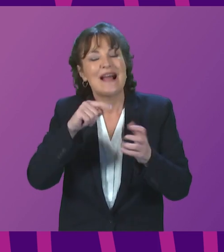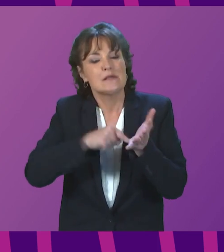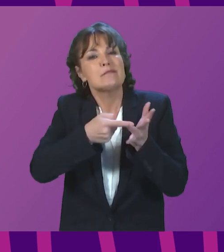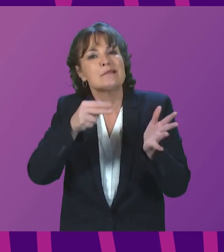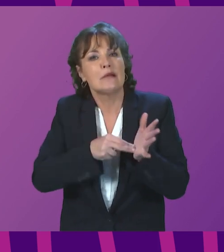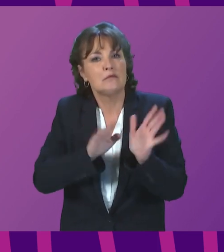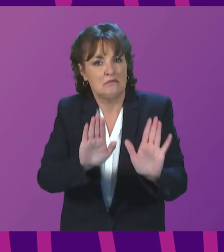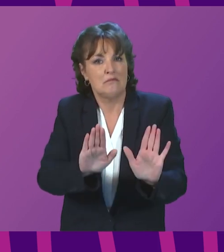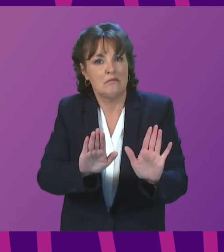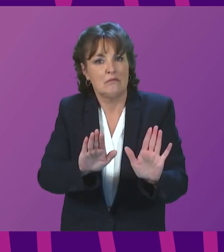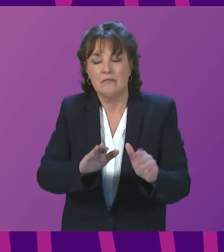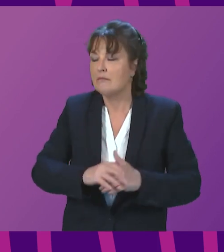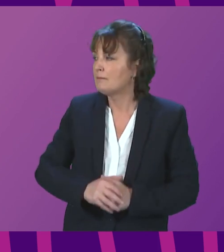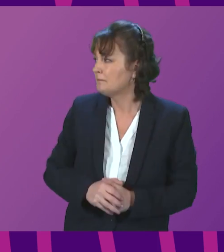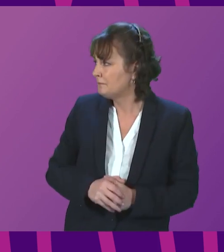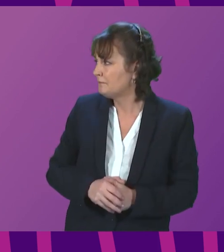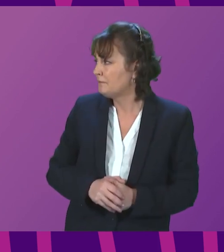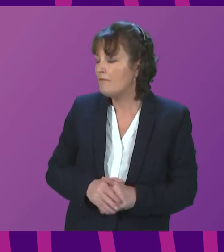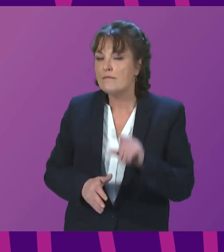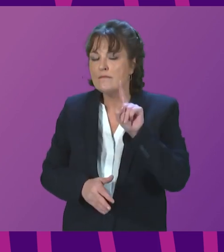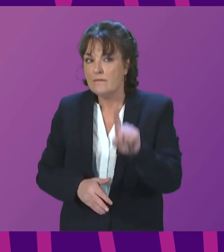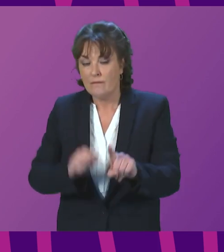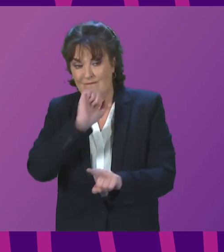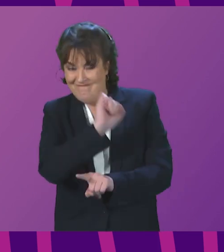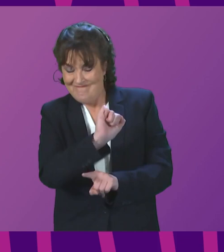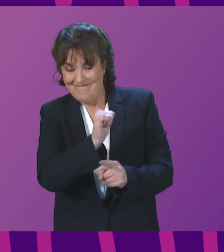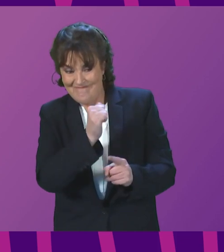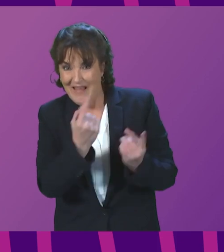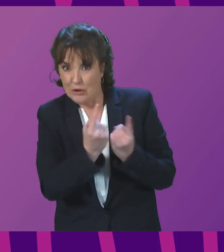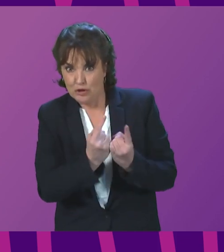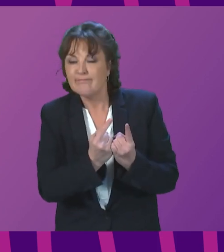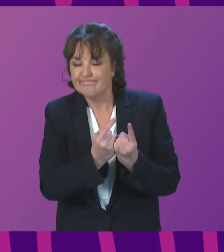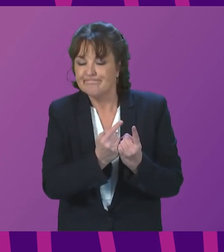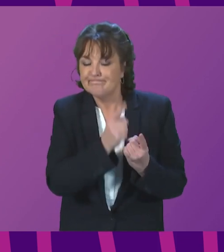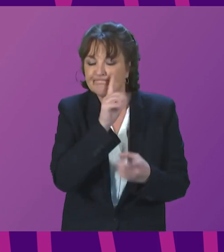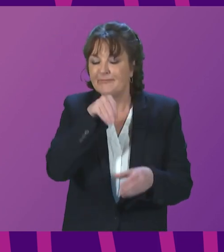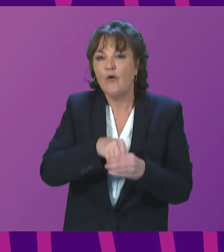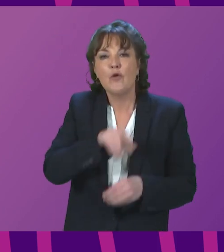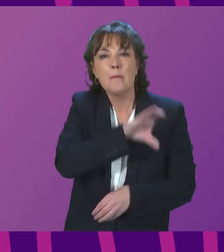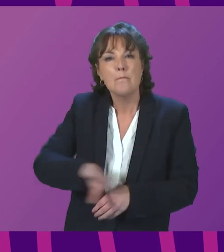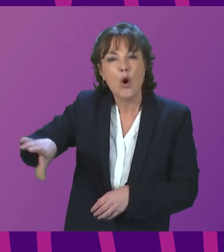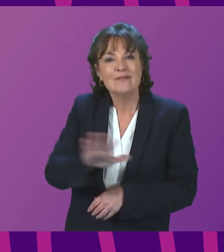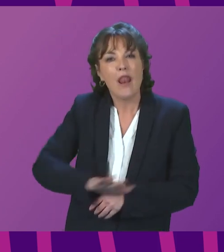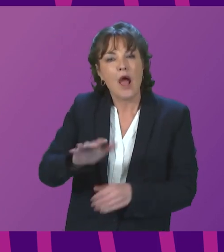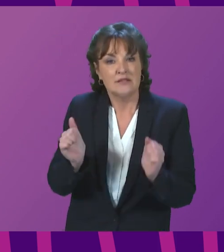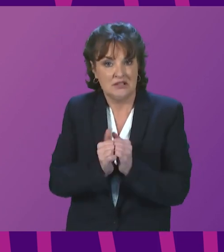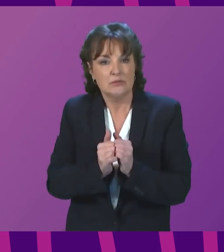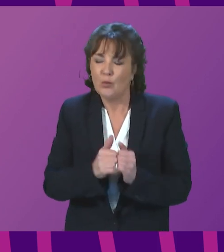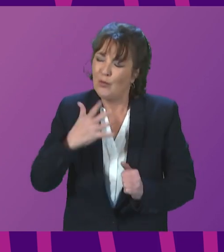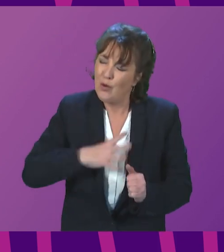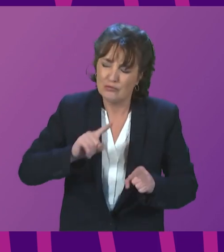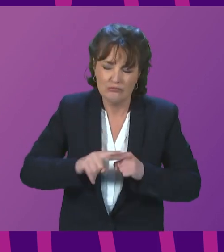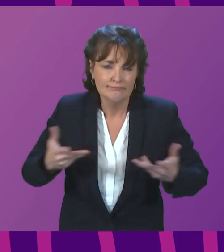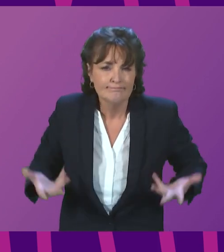these are matters that are being looked at in terms of the Borderlands deal. We want to encourage the greatest possible connectivity